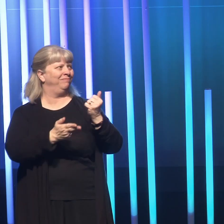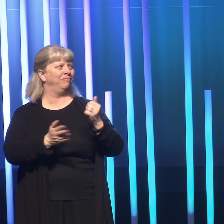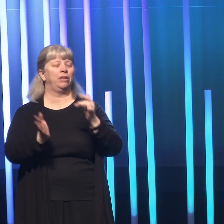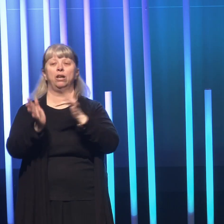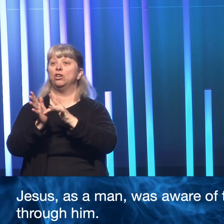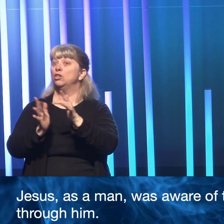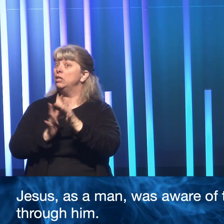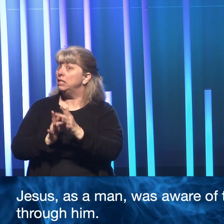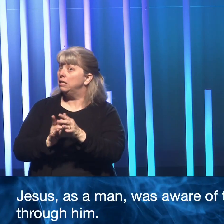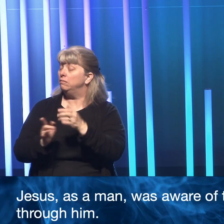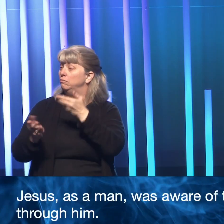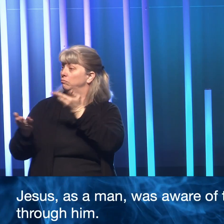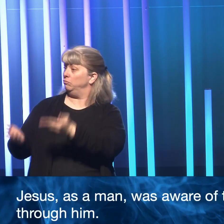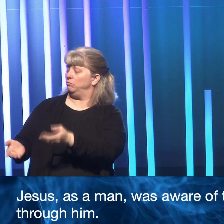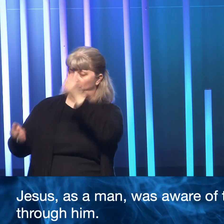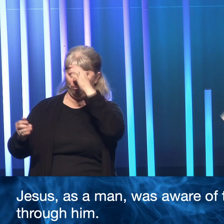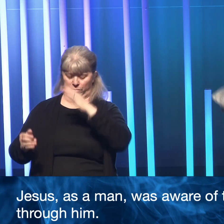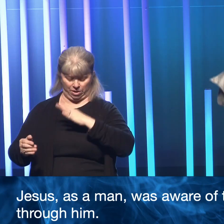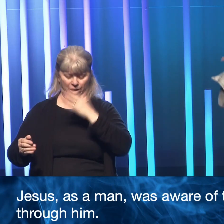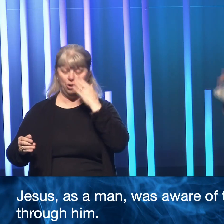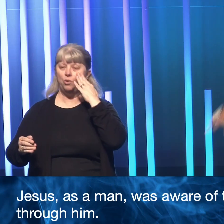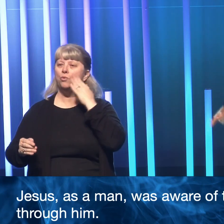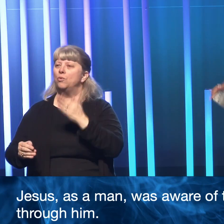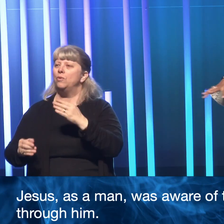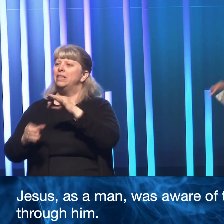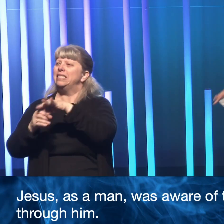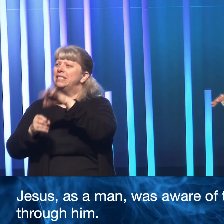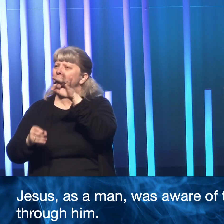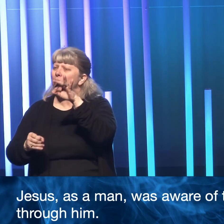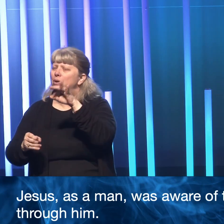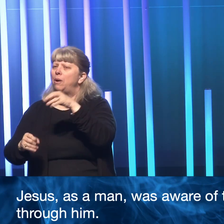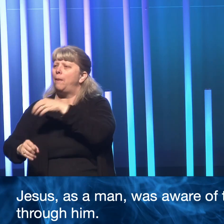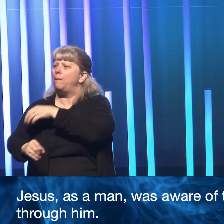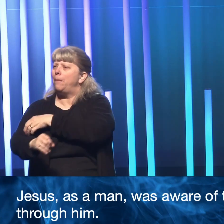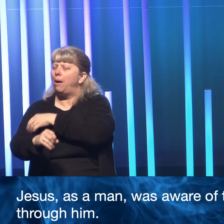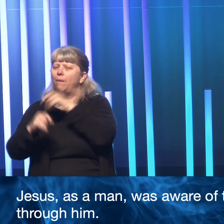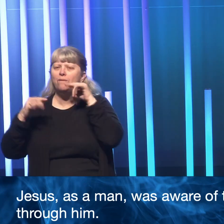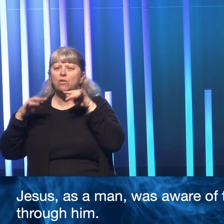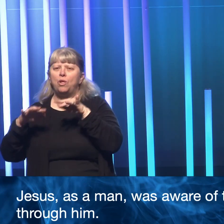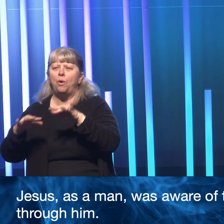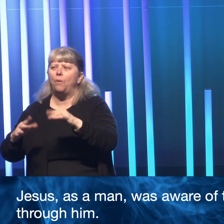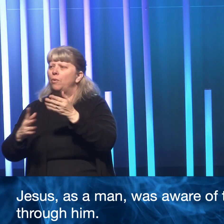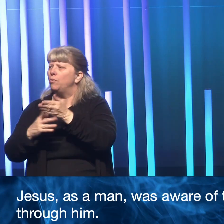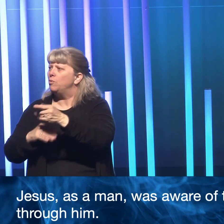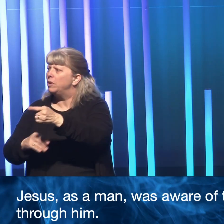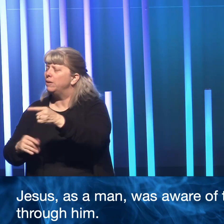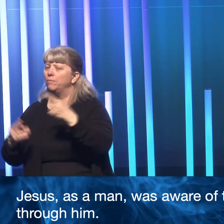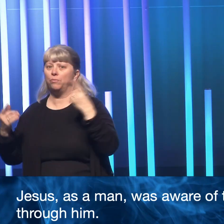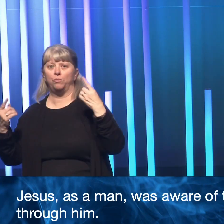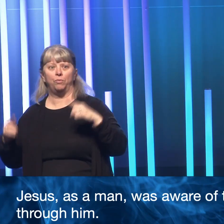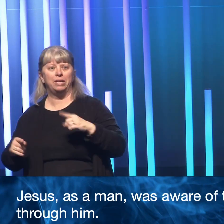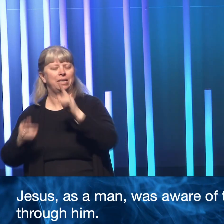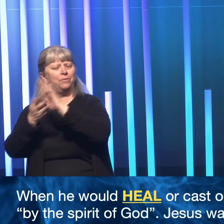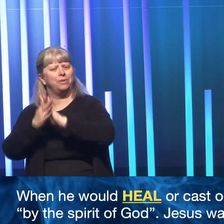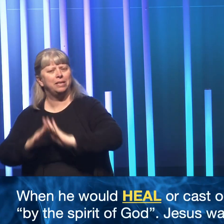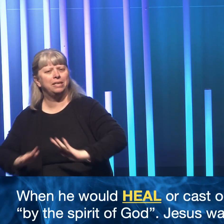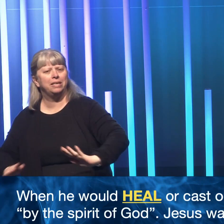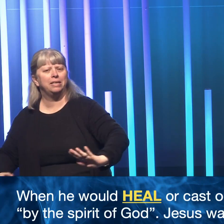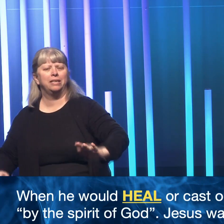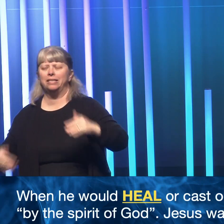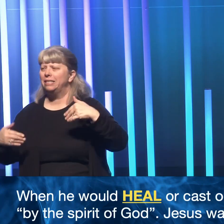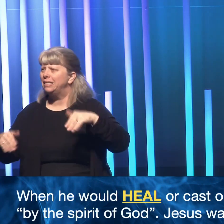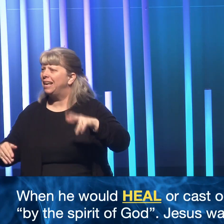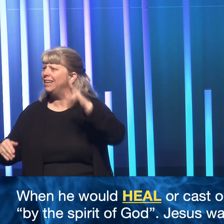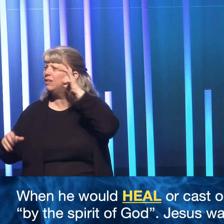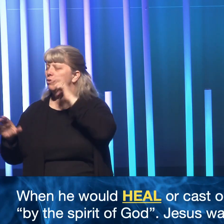Jesus, as a man, was aware of the spiritual power flowing through him. When he would heal or cast out demons,